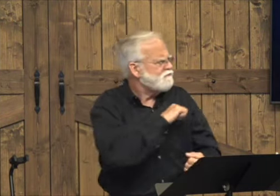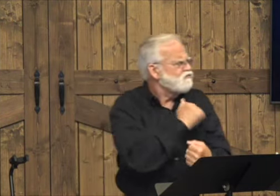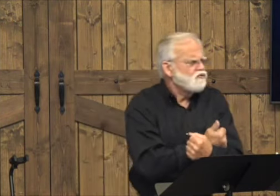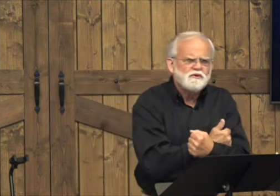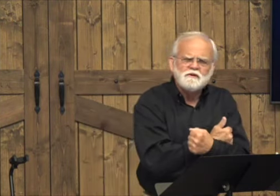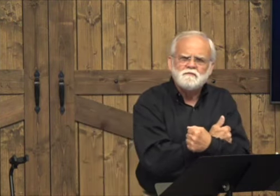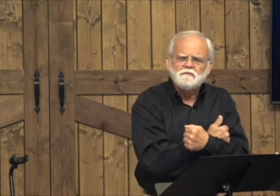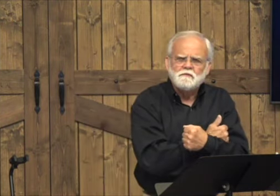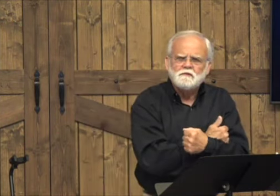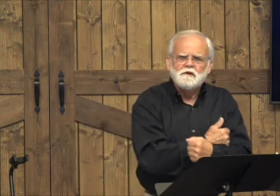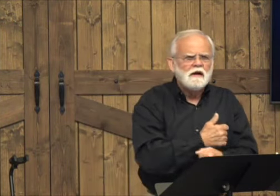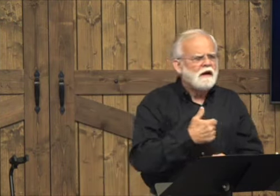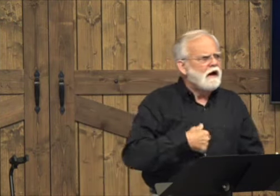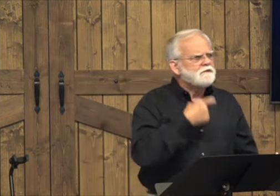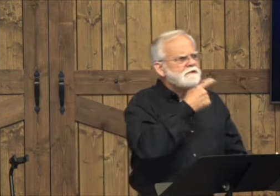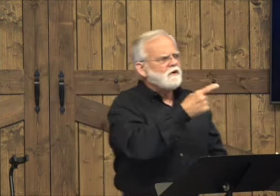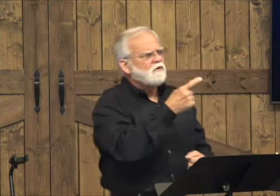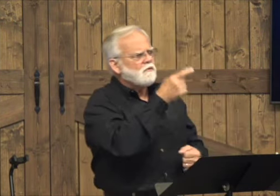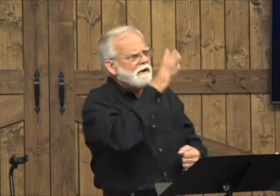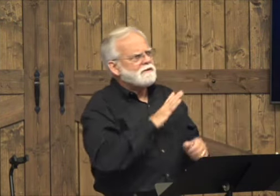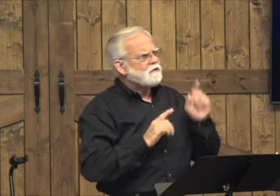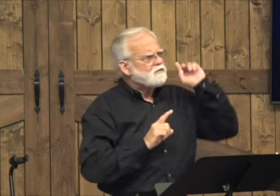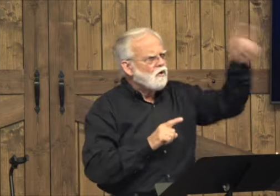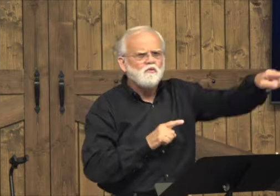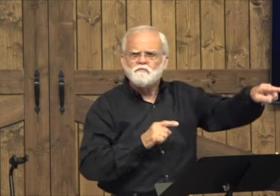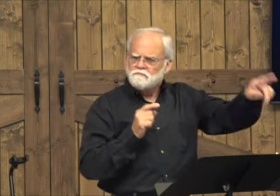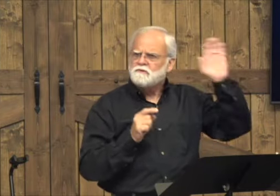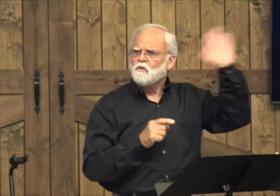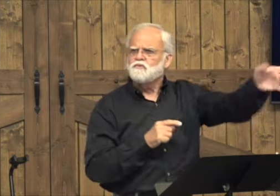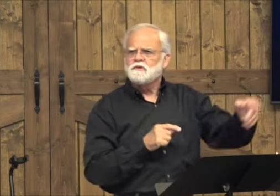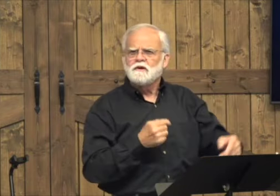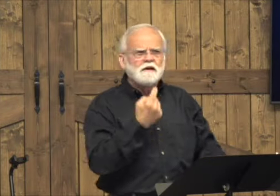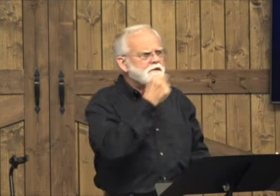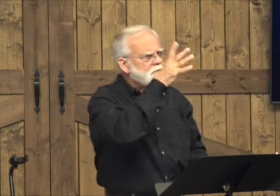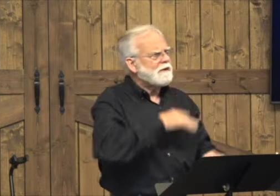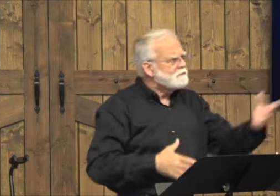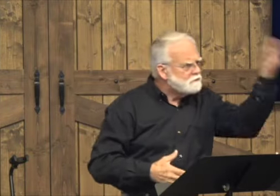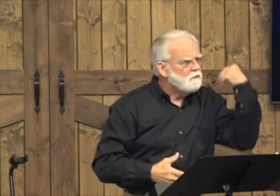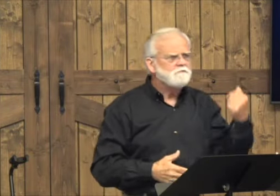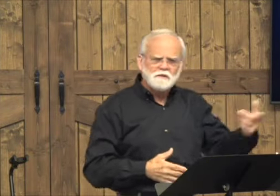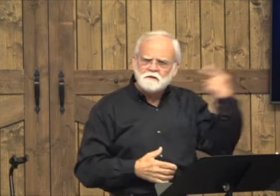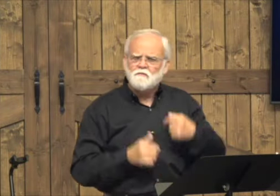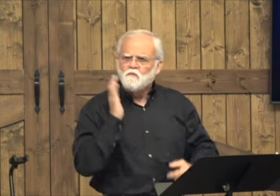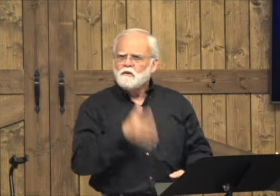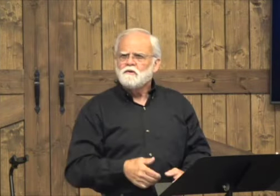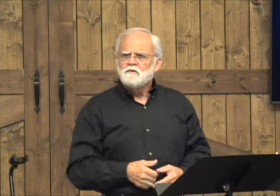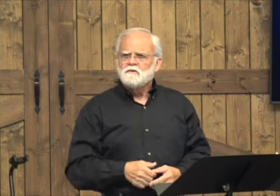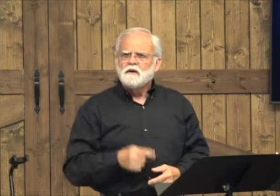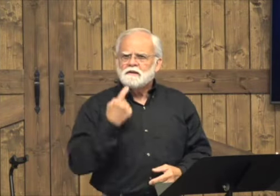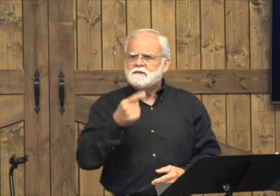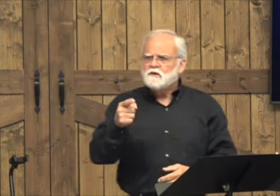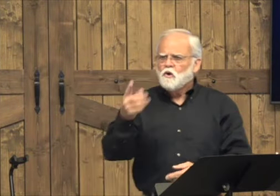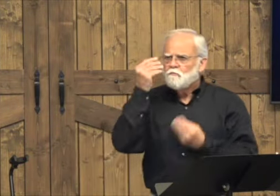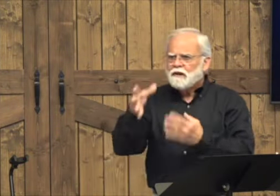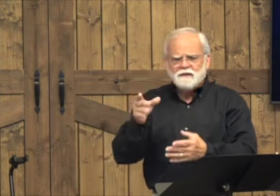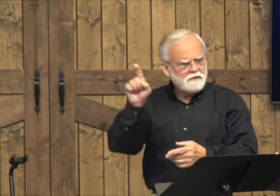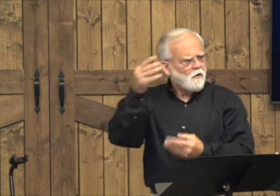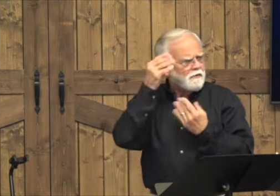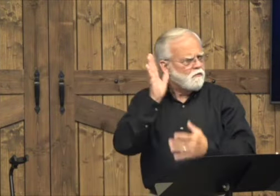I'm a man of authority and when I tell my soldiers to go, go, go. When I tell them they come, they come and